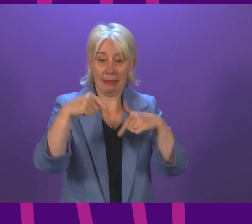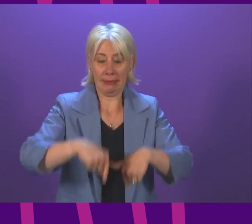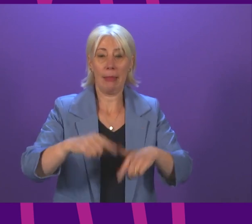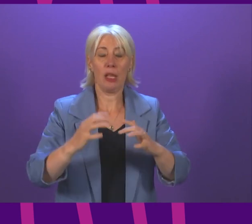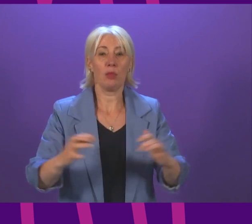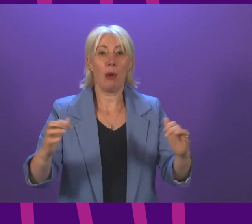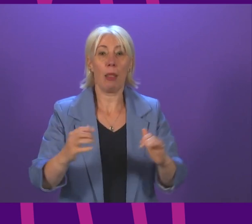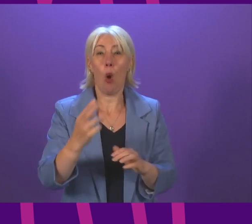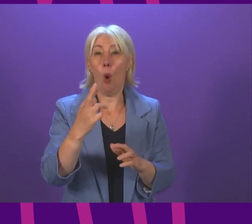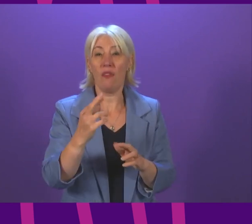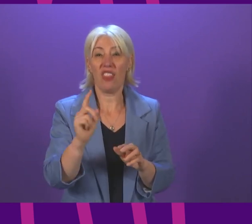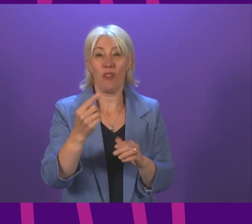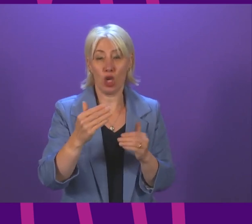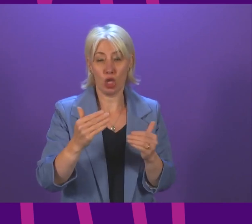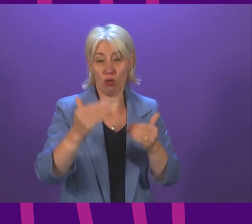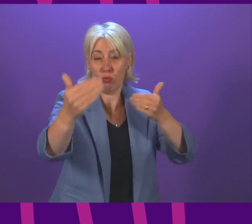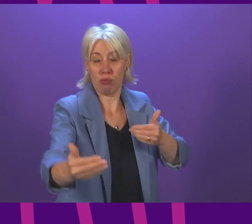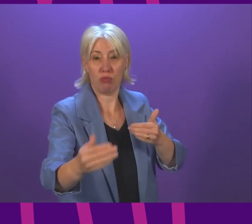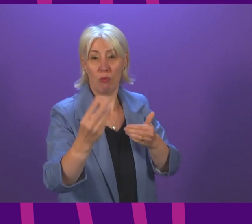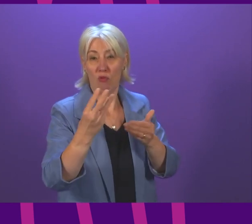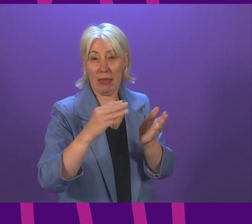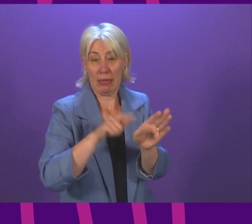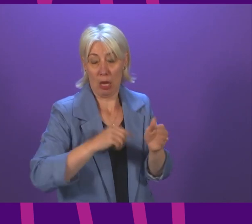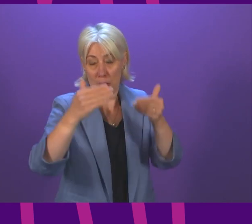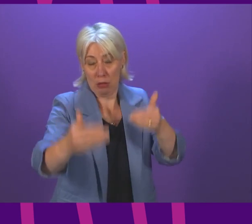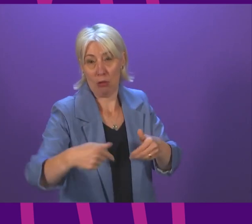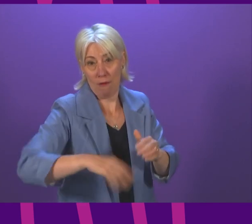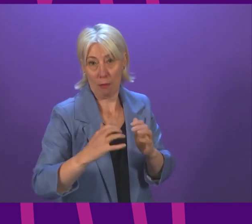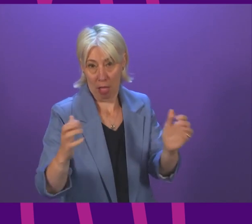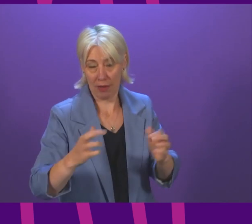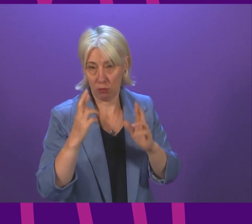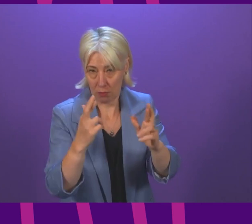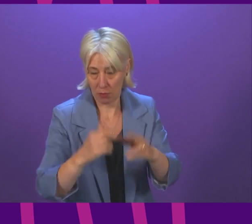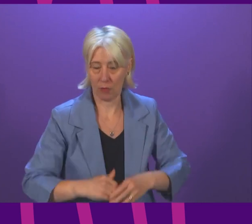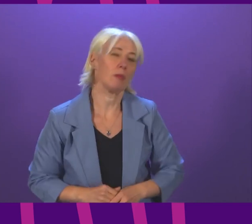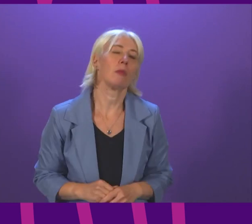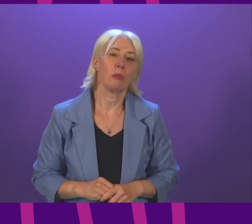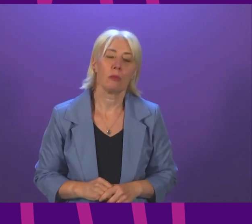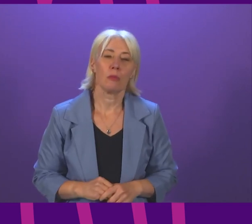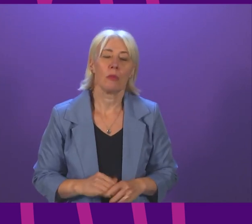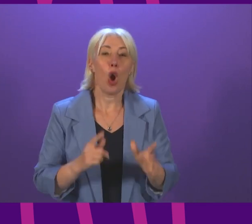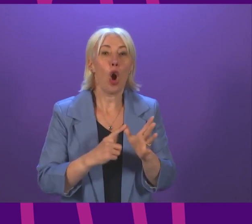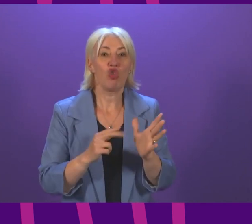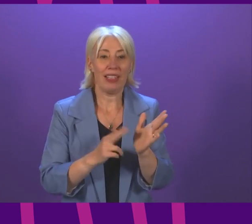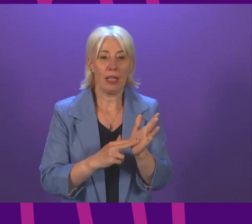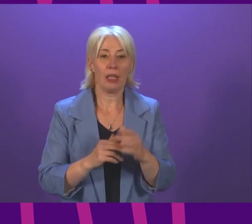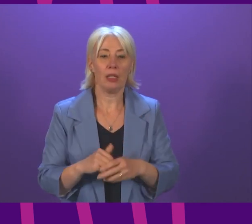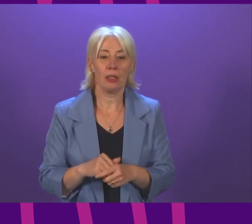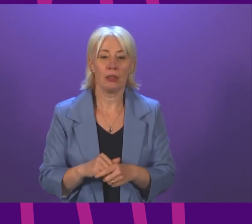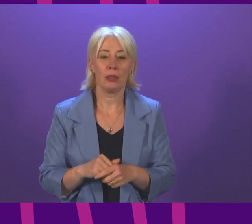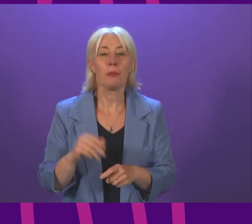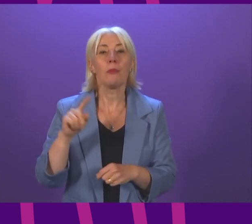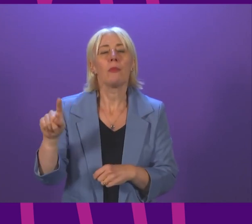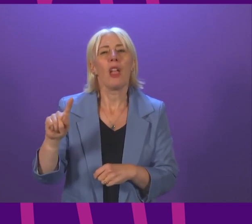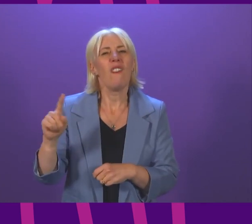and I hope within the first half of this parliament Audrey Nicholl thank you presiding officer does the first